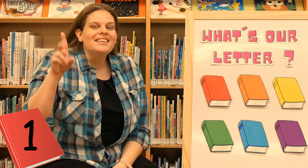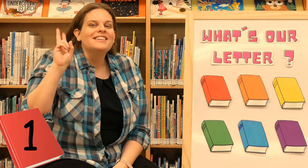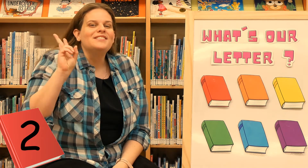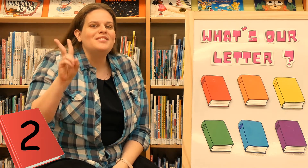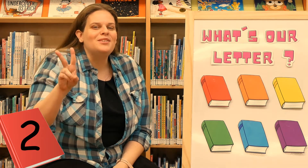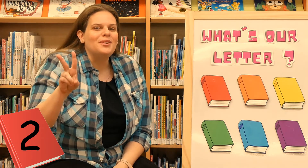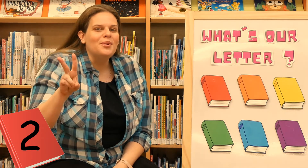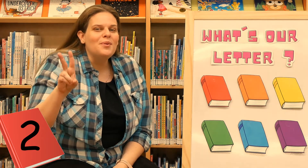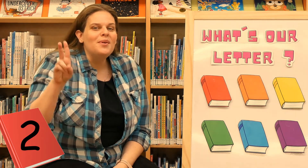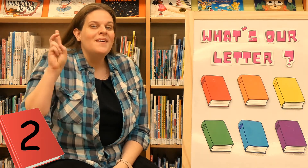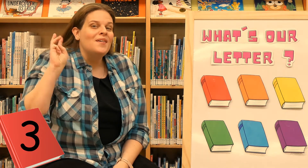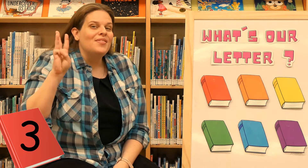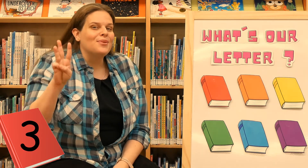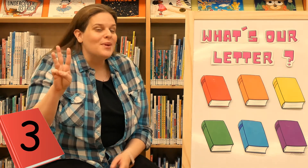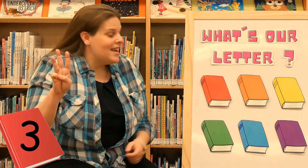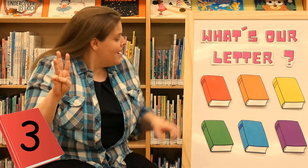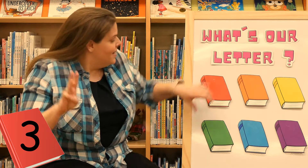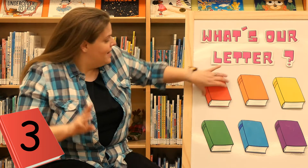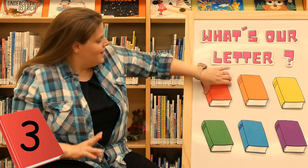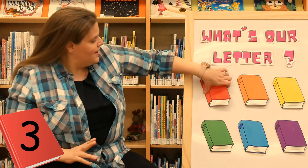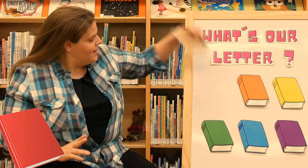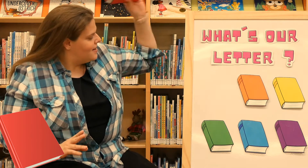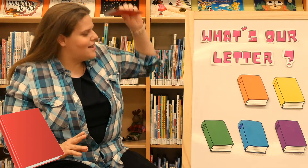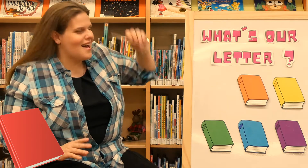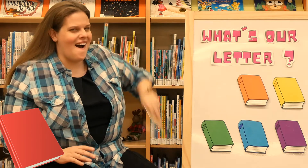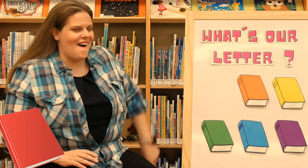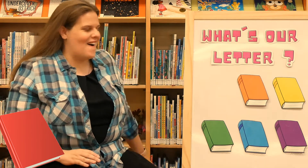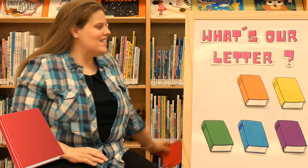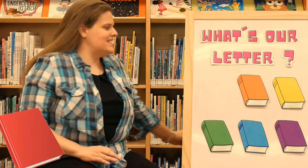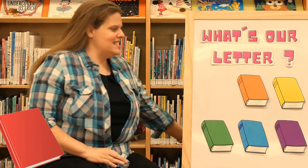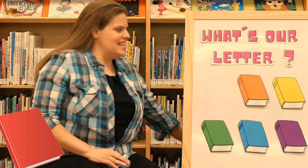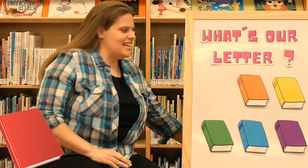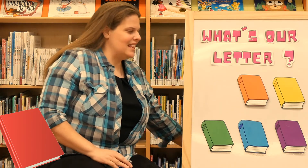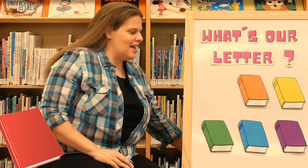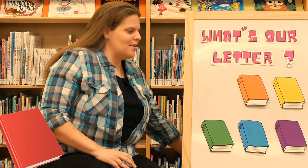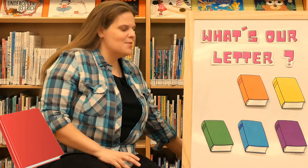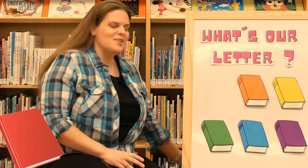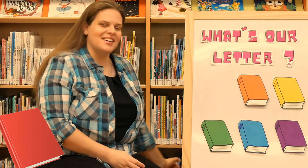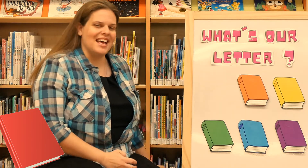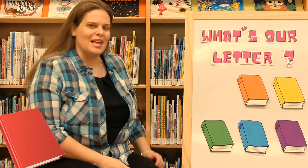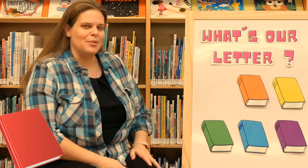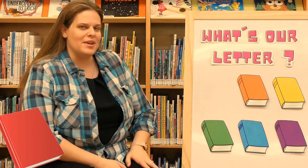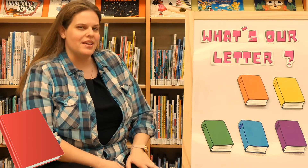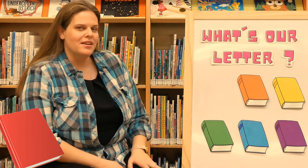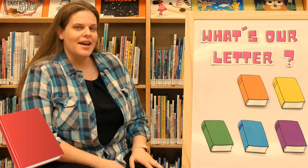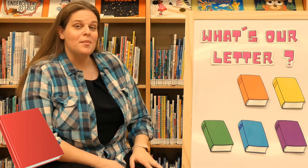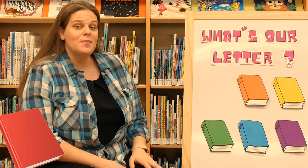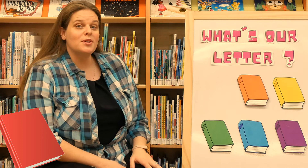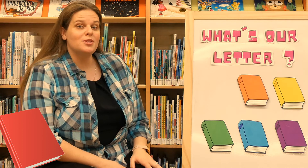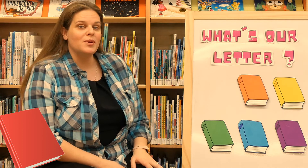two, three. Oh, sneaky letter. Where could that letter be? How many books do we